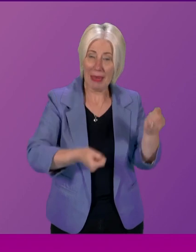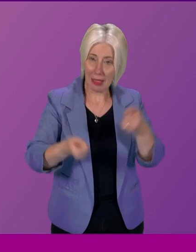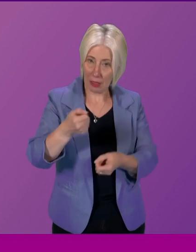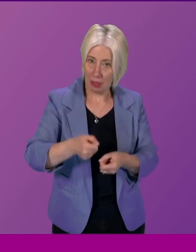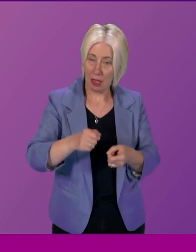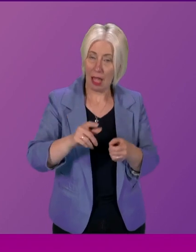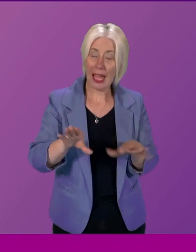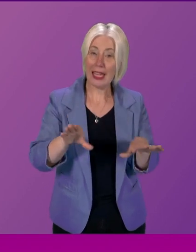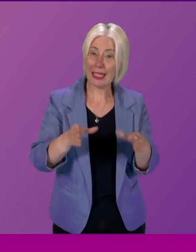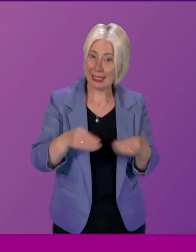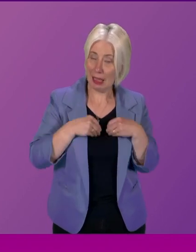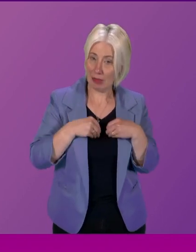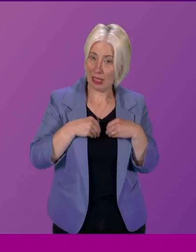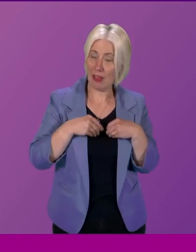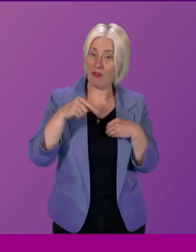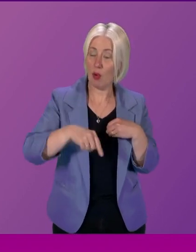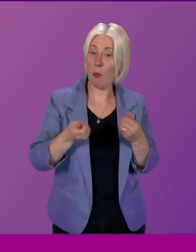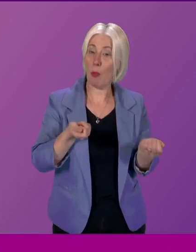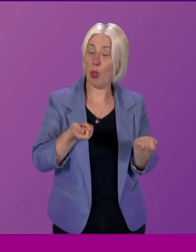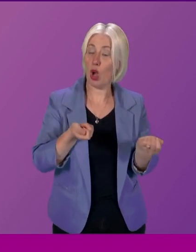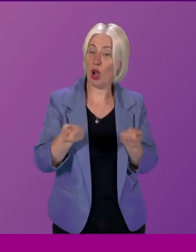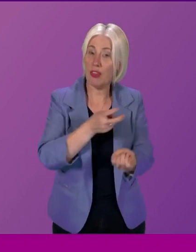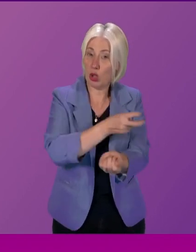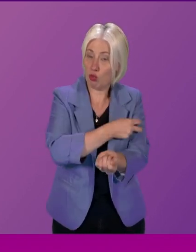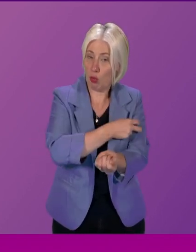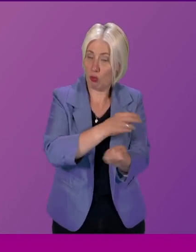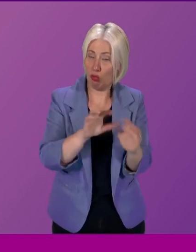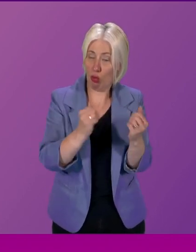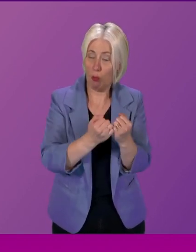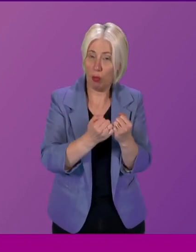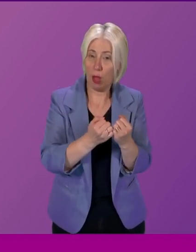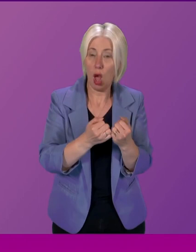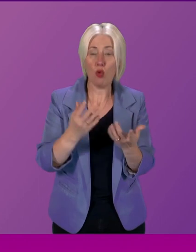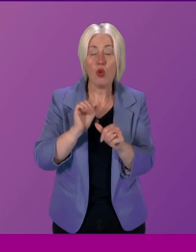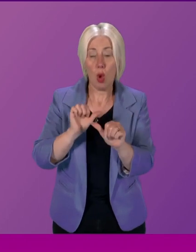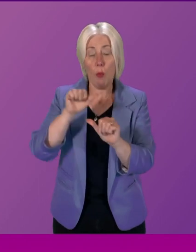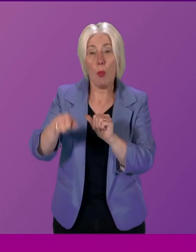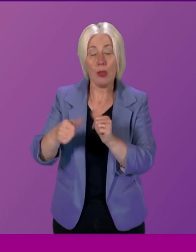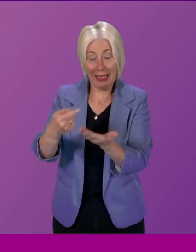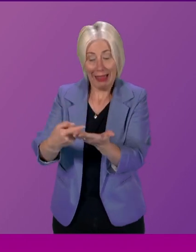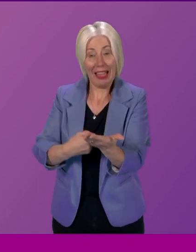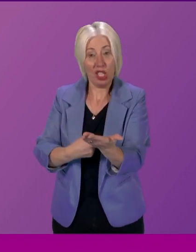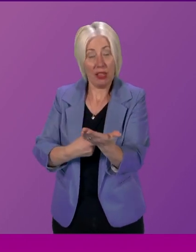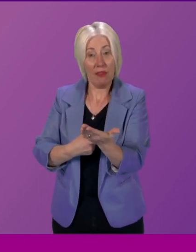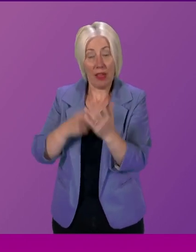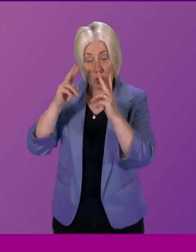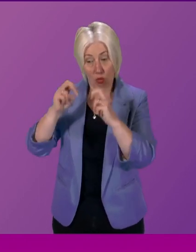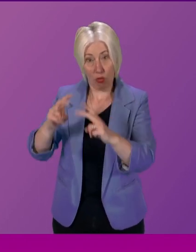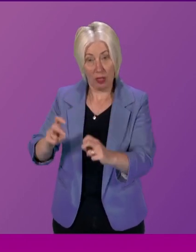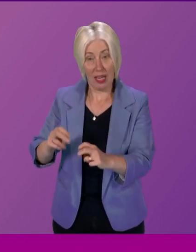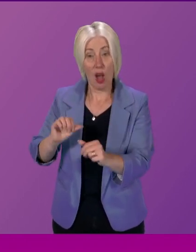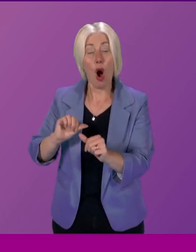to be the first committee to have a panel to do some post-legative scrutiny on the Climate Act of